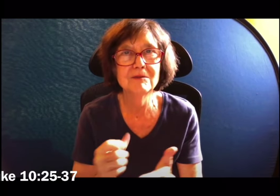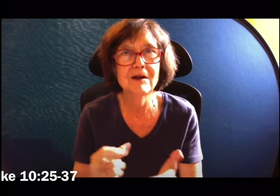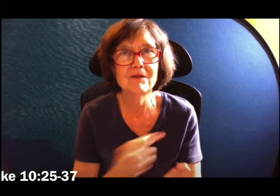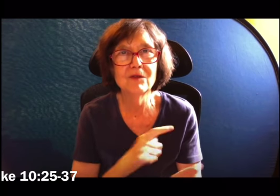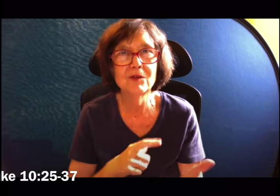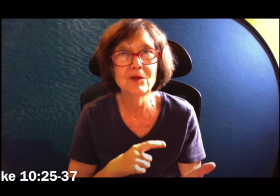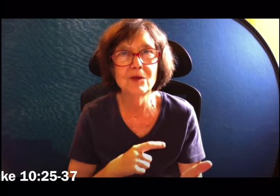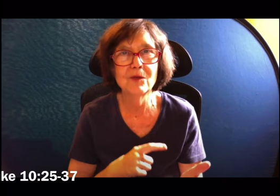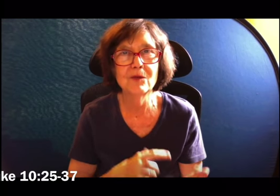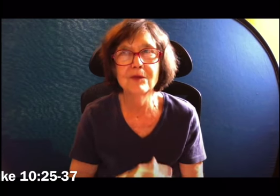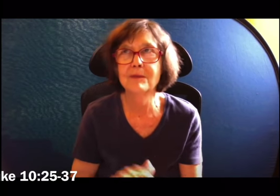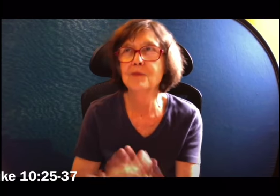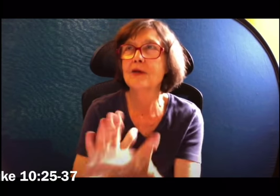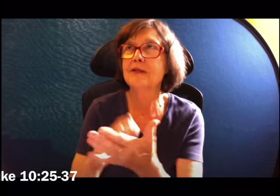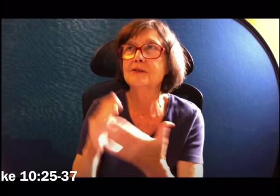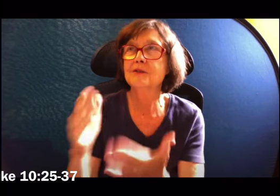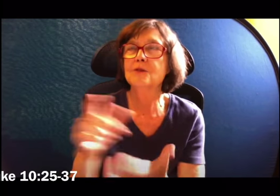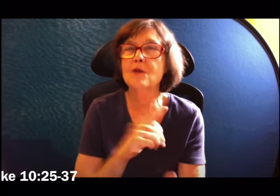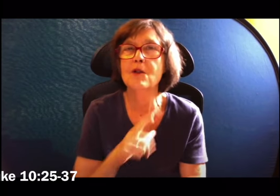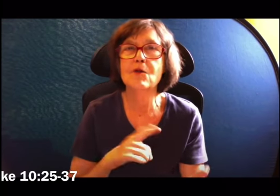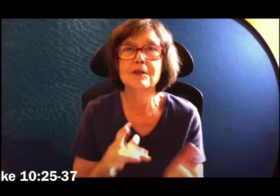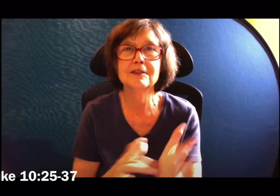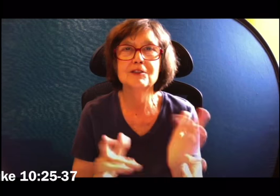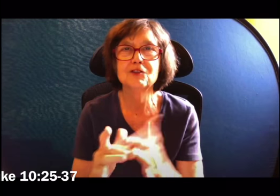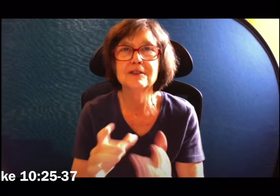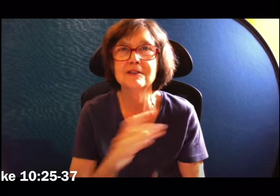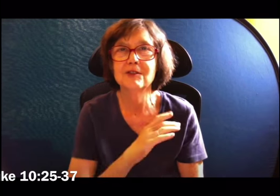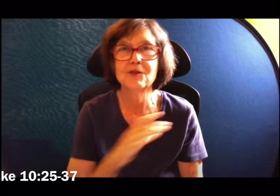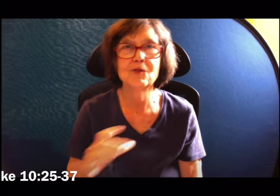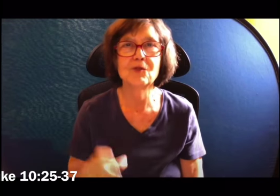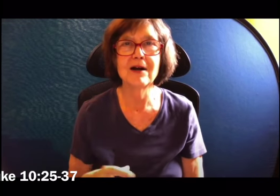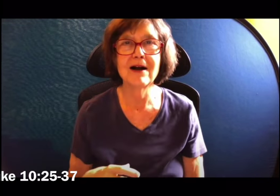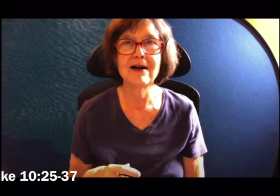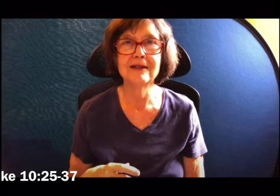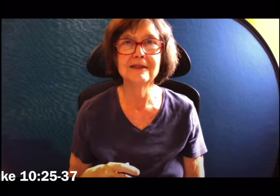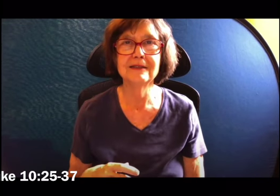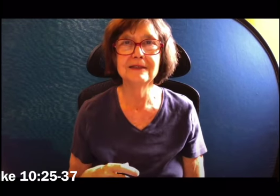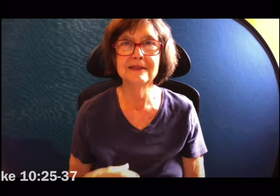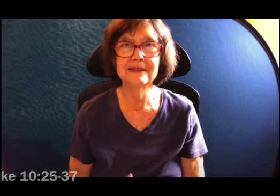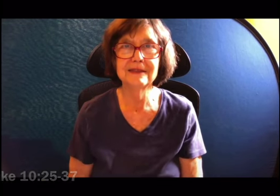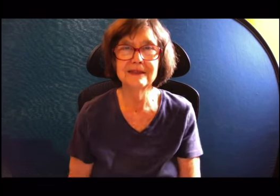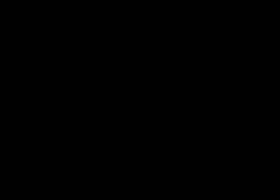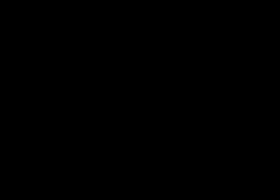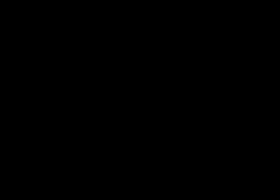The gospel of the Lord. Praise to you, Lord Jesus Christ. Sulder. Sulder. host. Thank you.